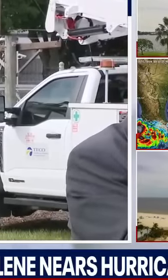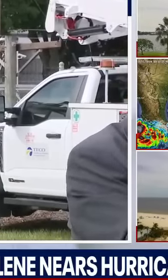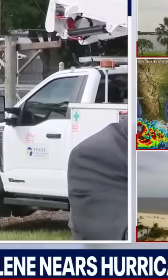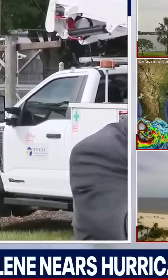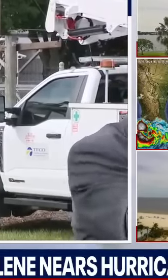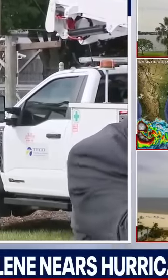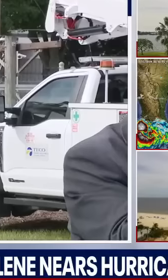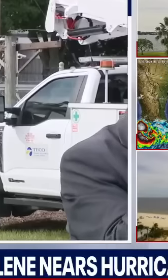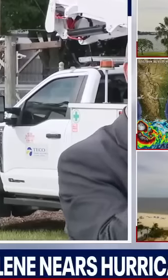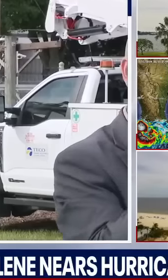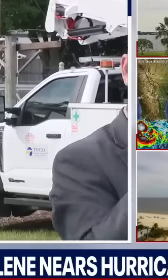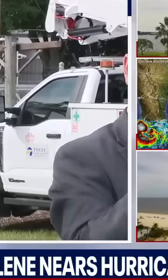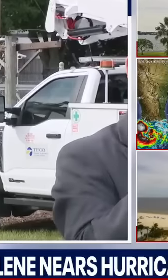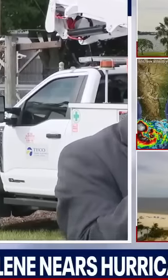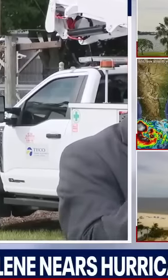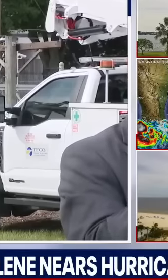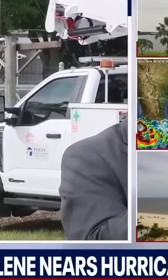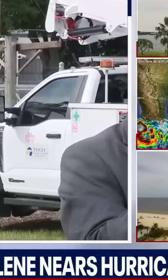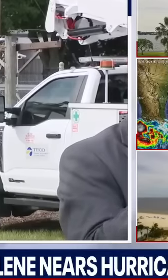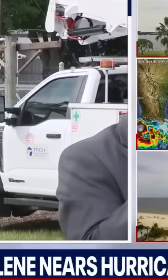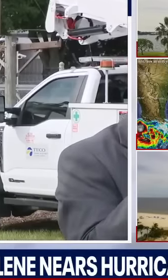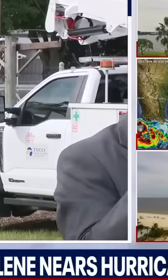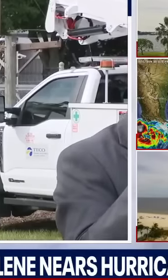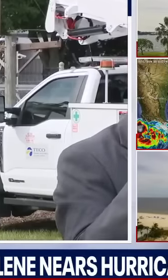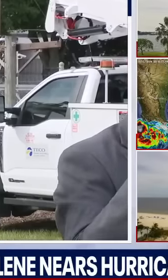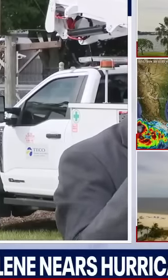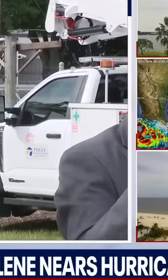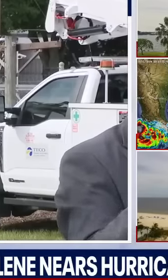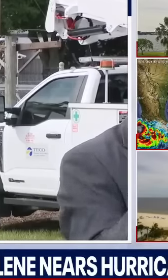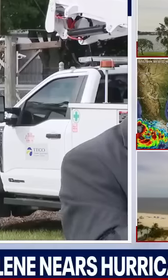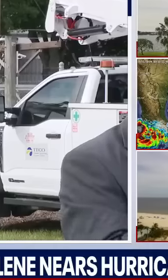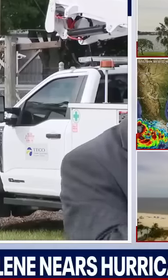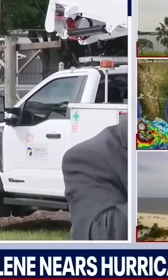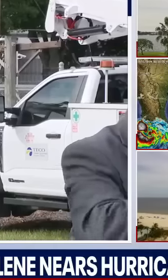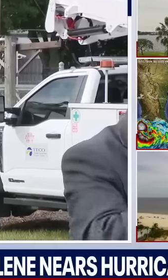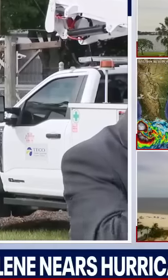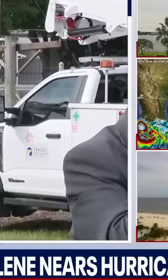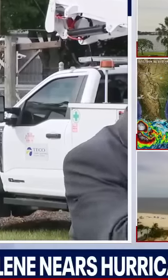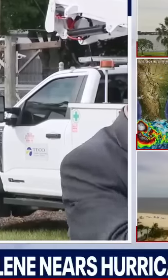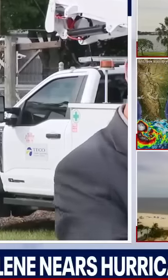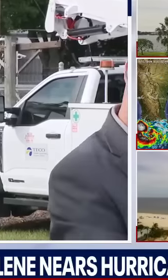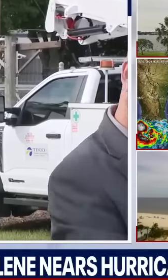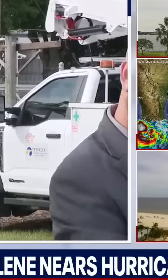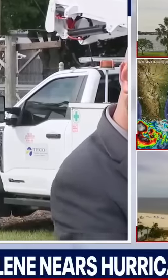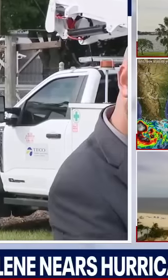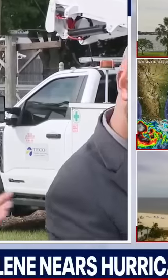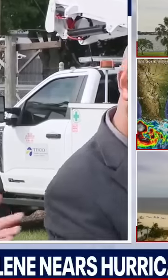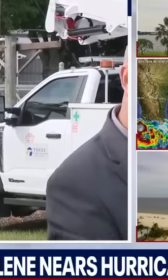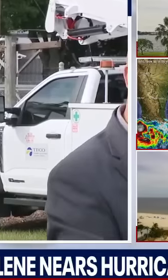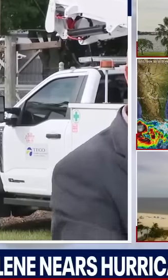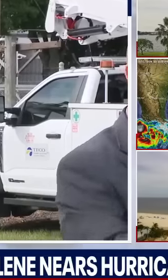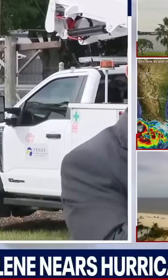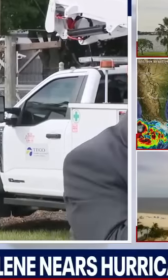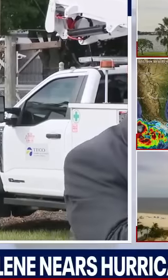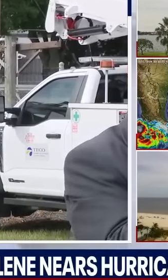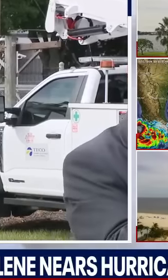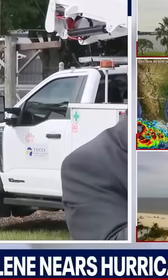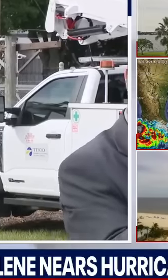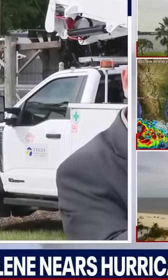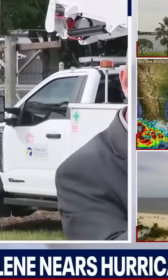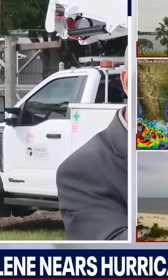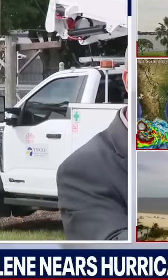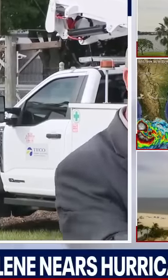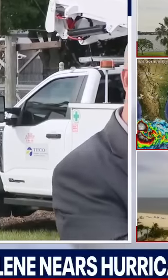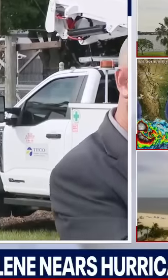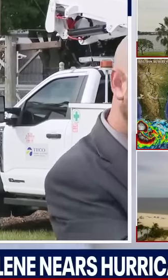impacts that are far outside of what a spaghetti model would have or what a cone would have, and so here in the Tampa Bay area,